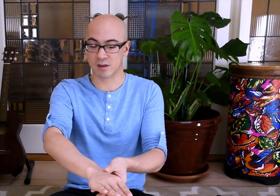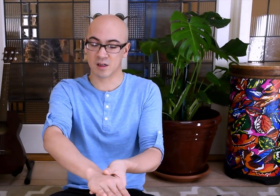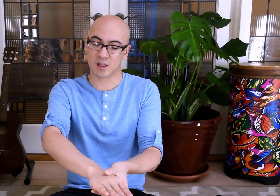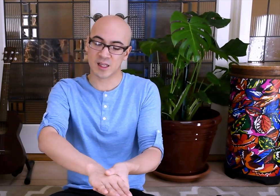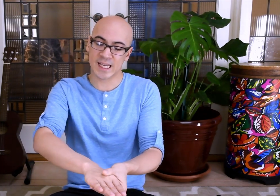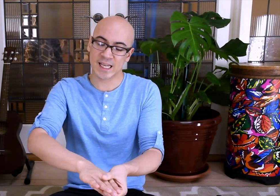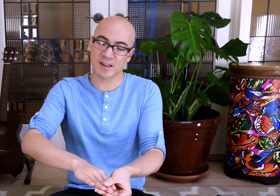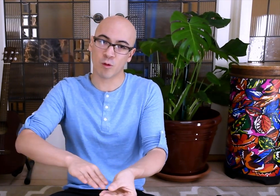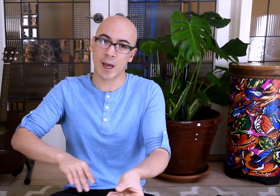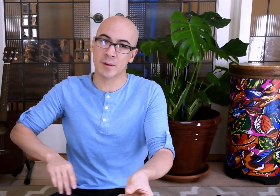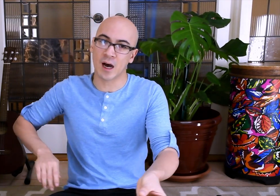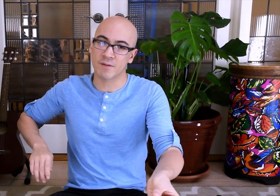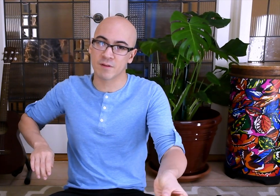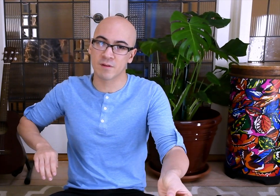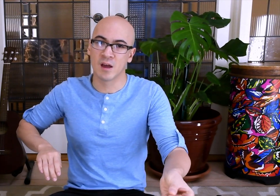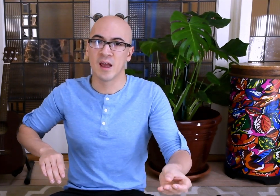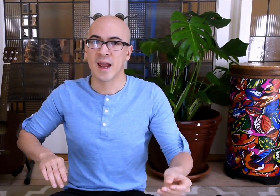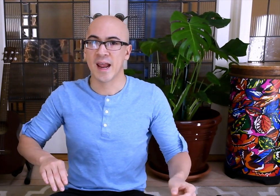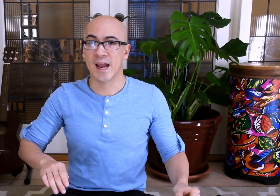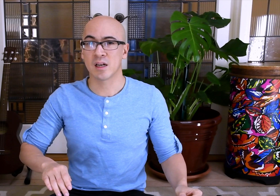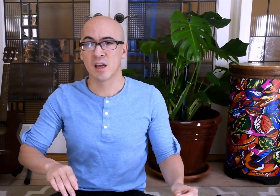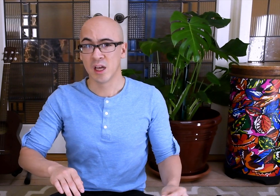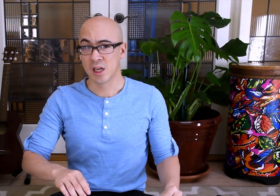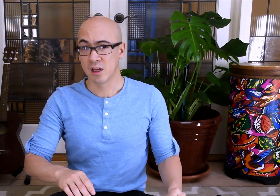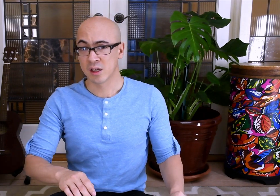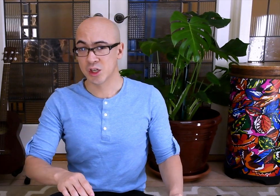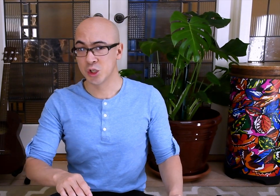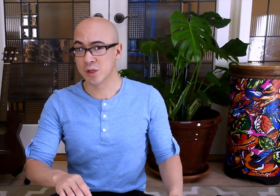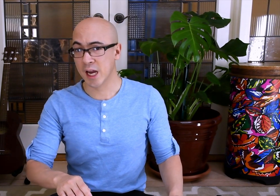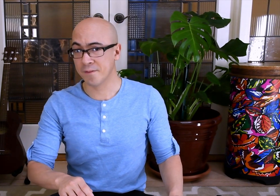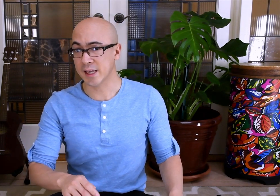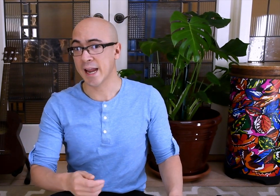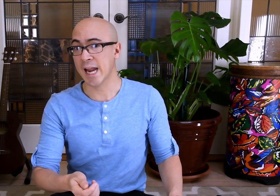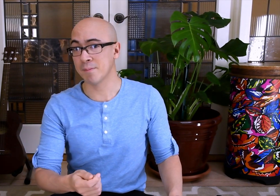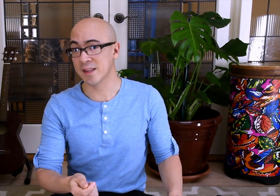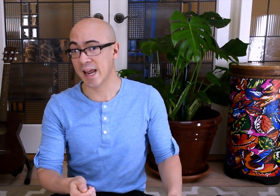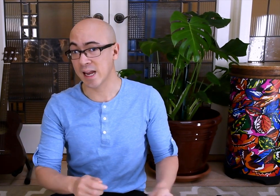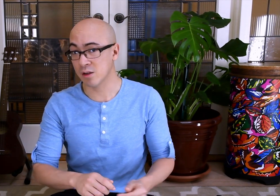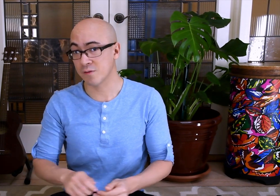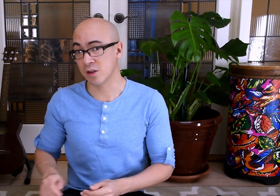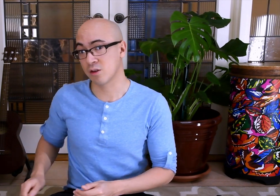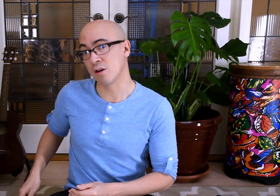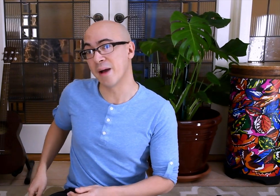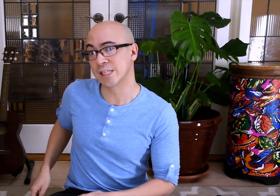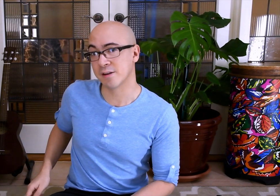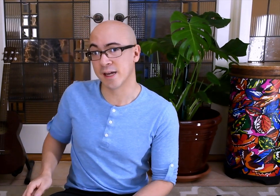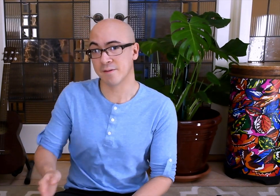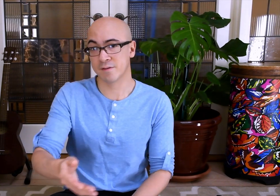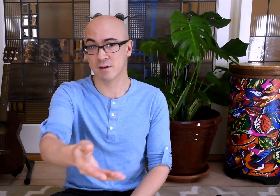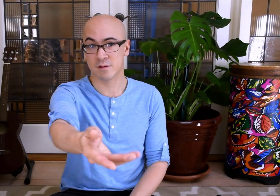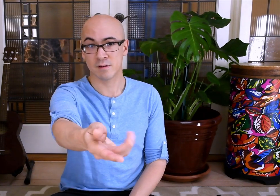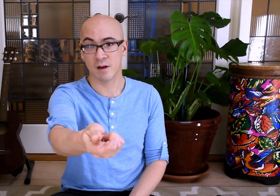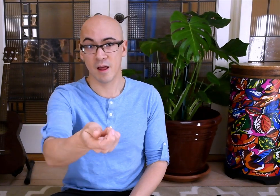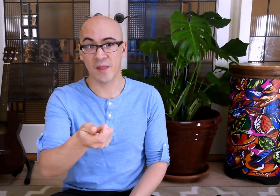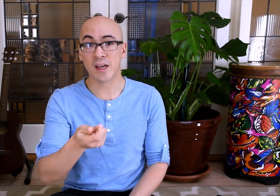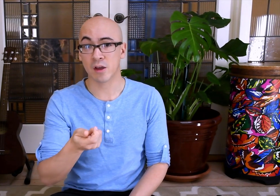cleanly wipe it off. And could you carefully hand me the handle of your imaginary knife? Thank you.